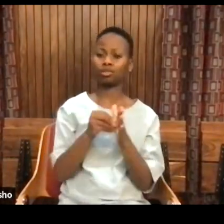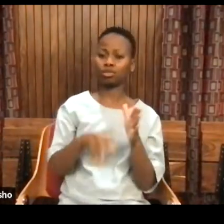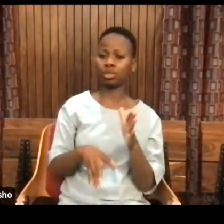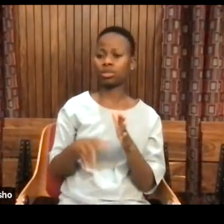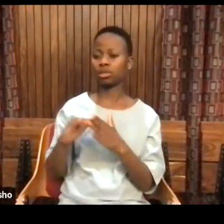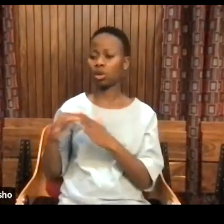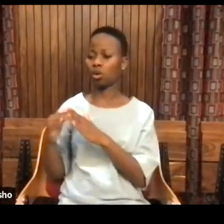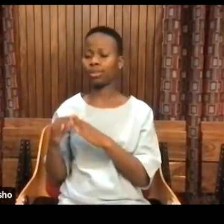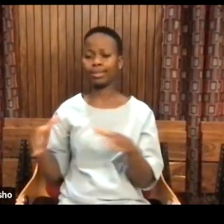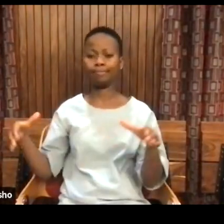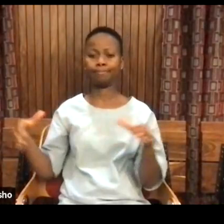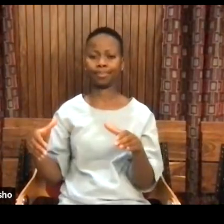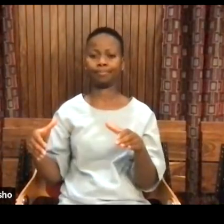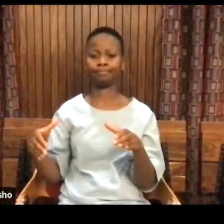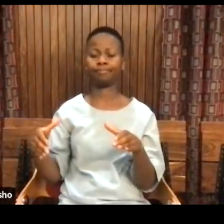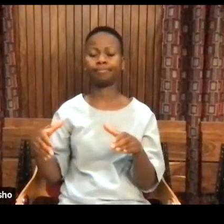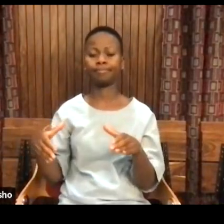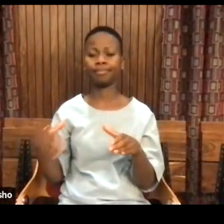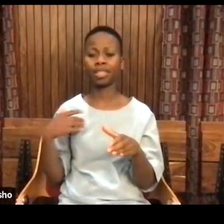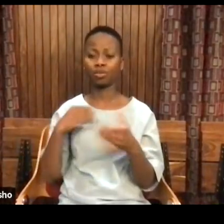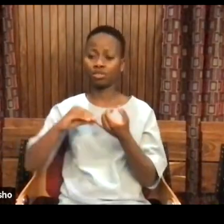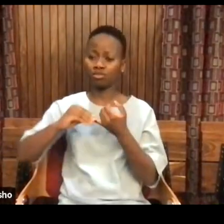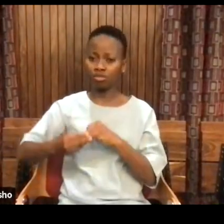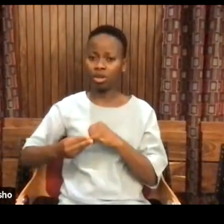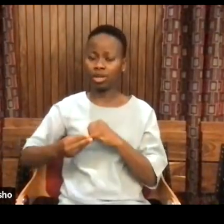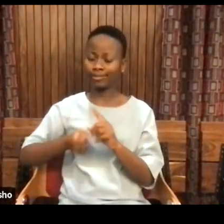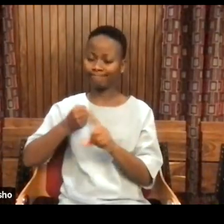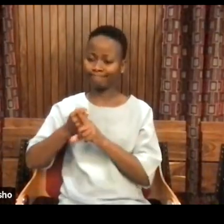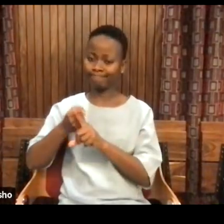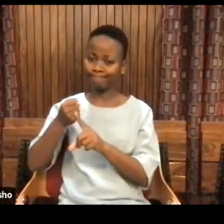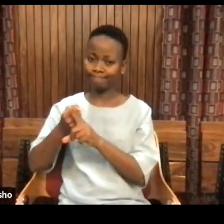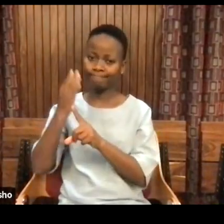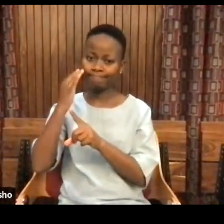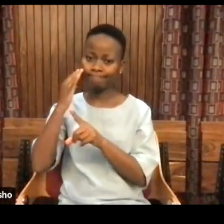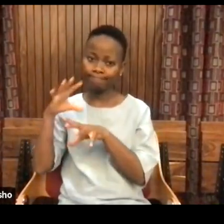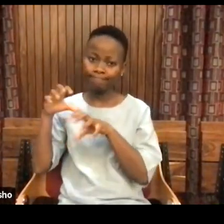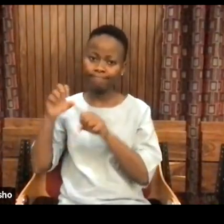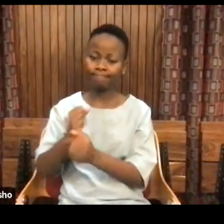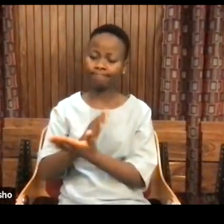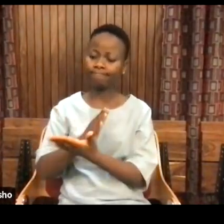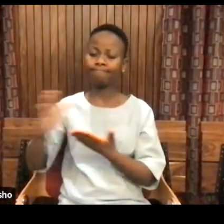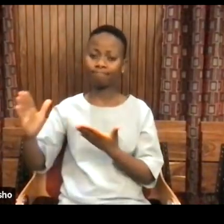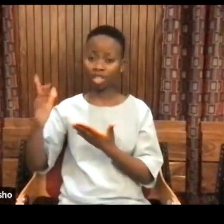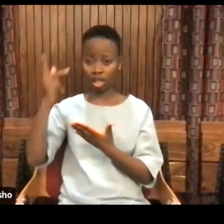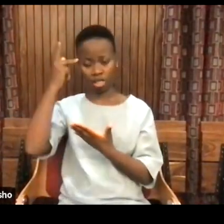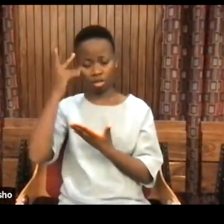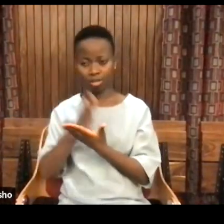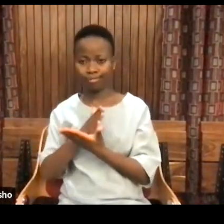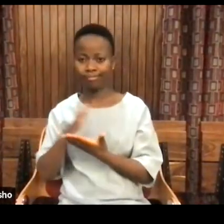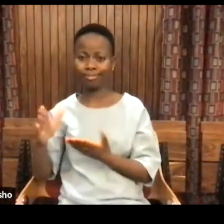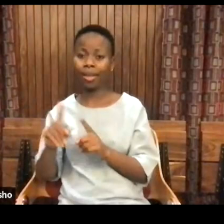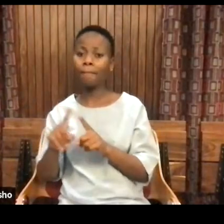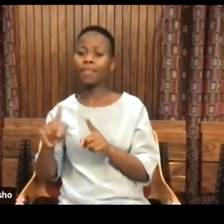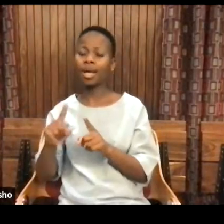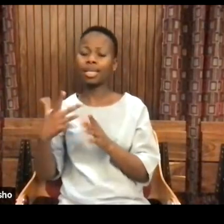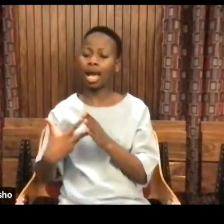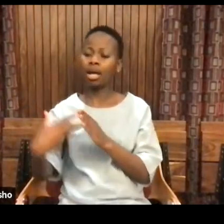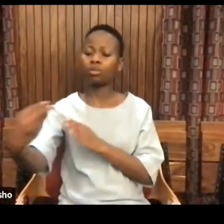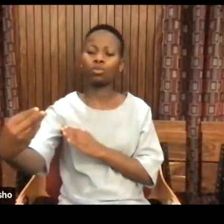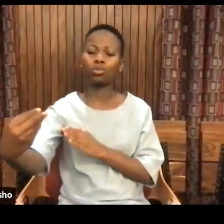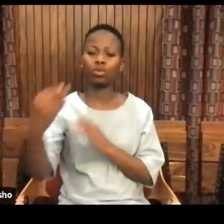and we try to work on this idea of decoloniality or decolonizing knowledge, but outside of the